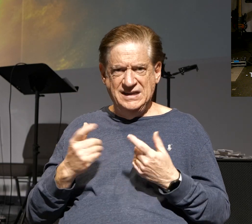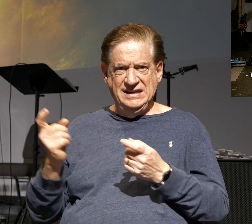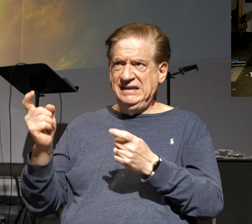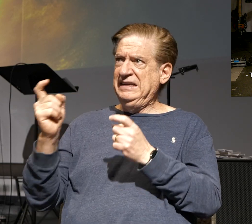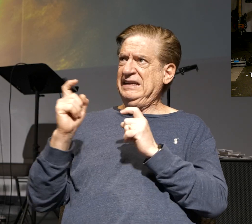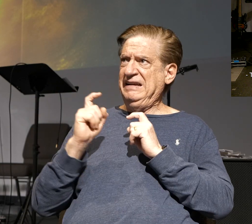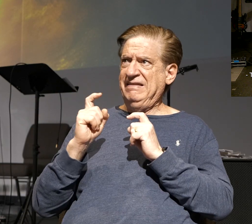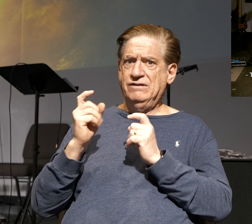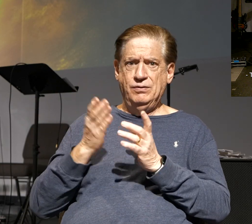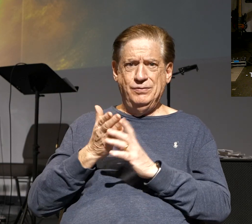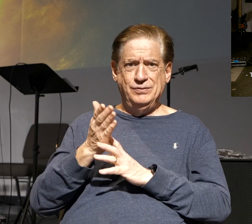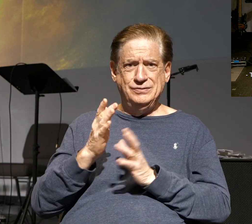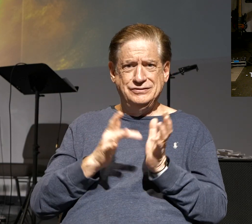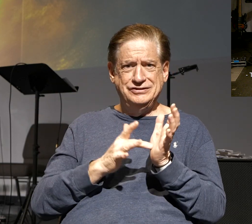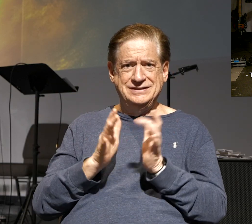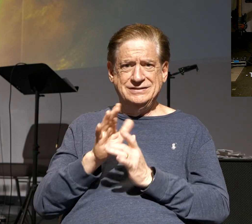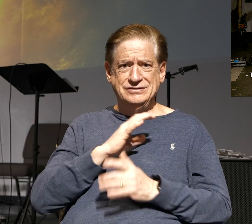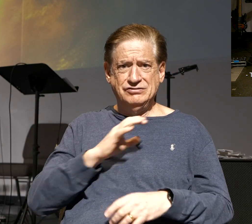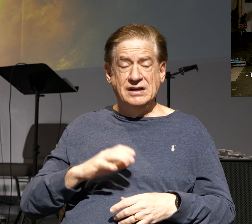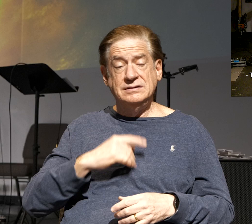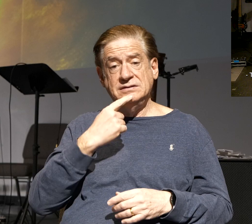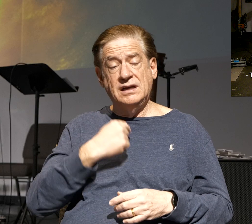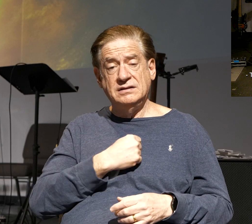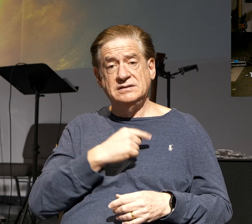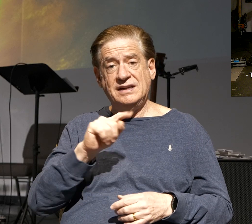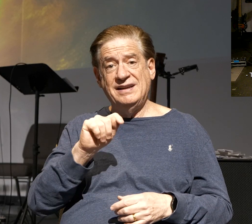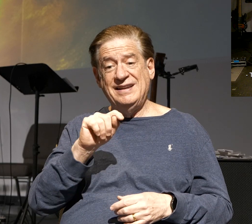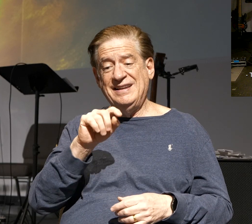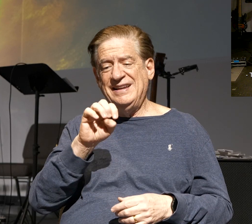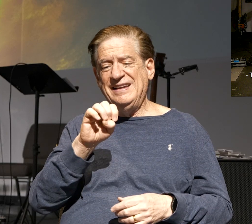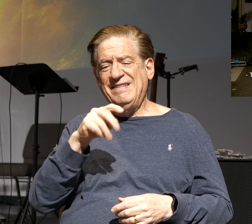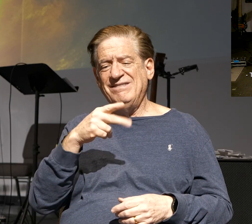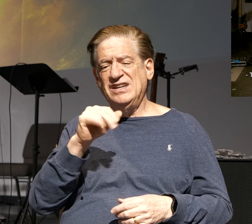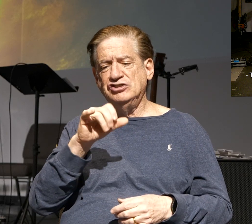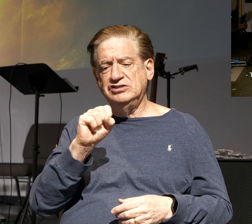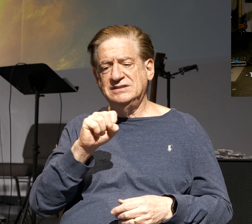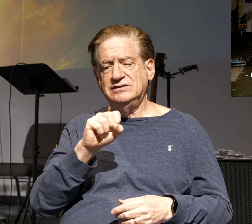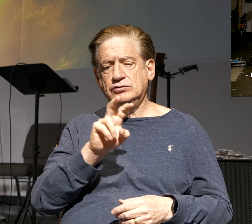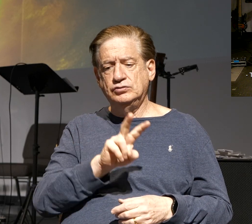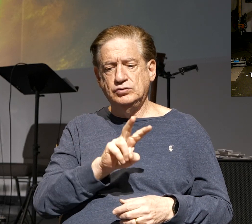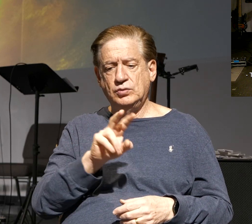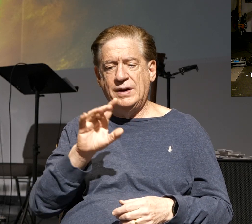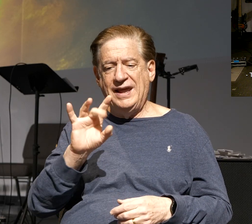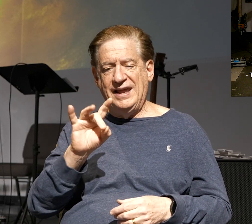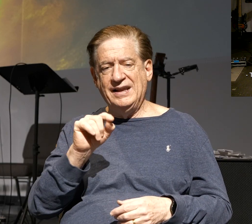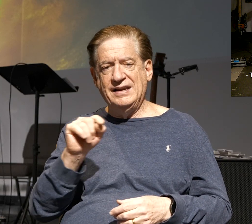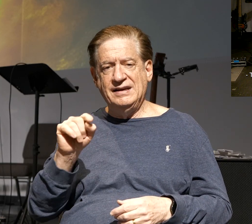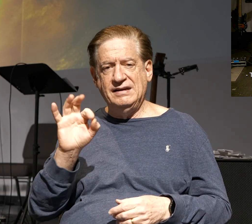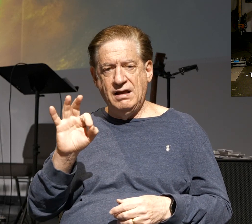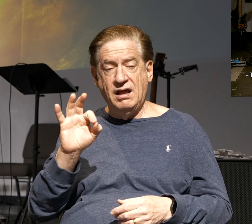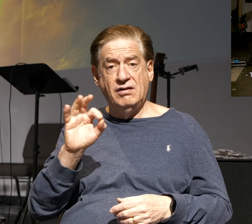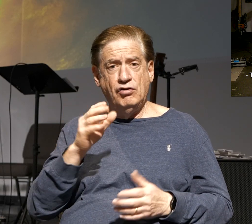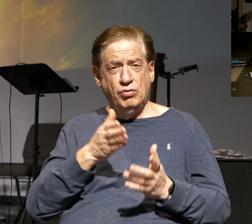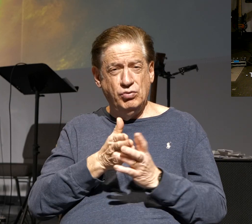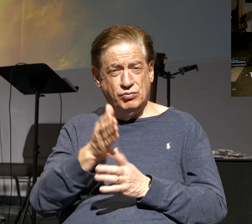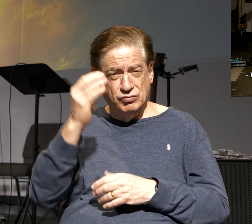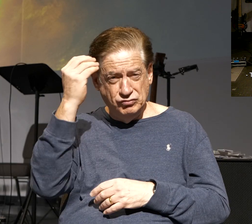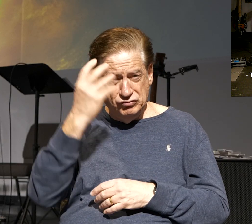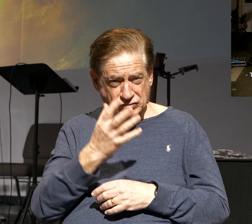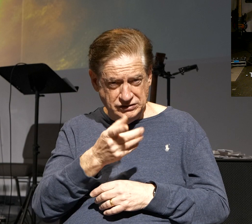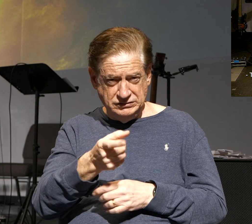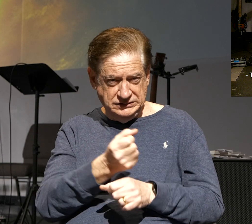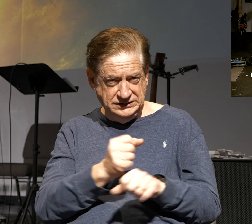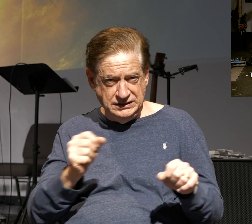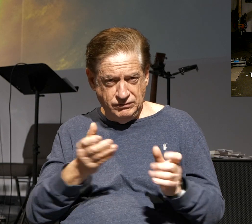through Jesus Christ. It tells us in Ephesians 2.8 and 9.4, by grace are you saved through faith. This is not of